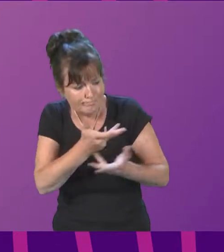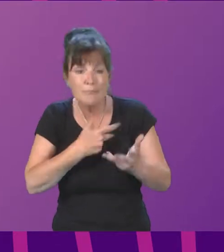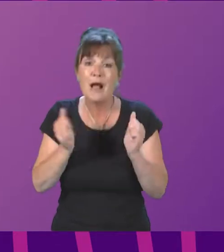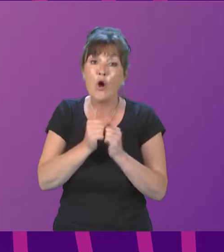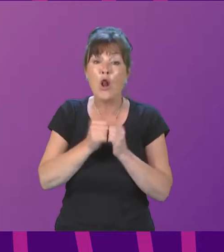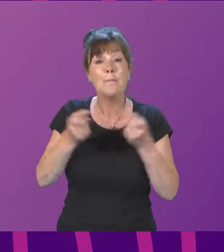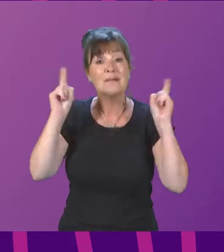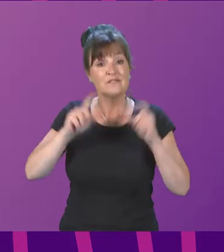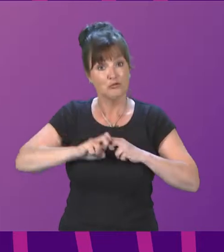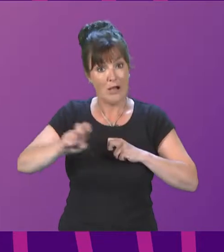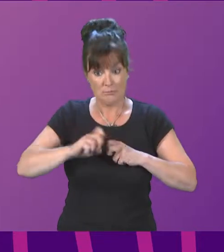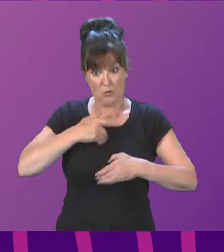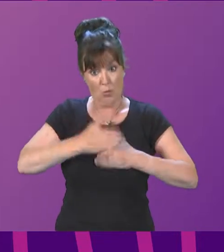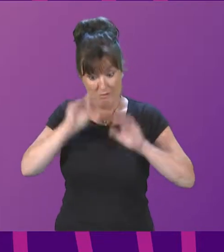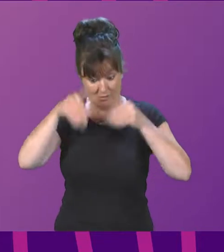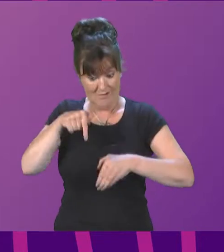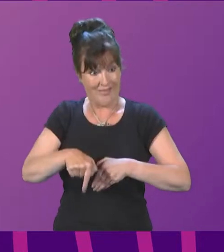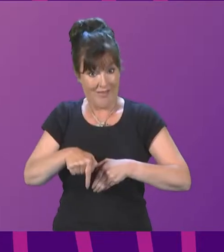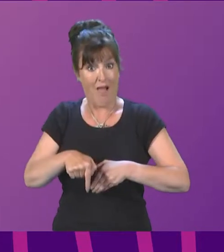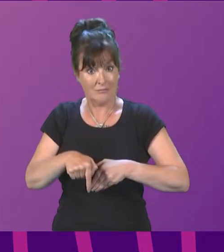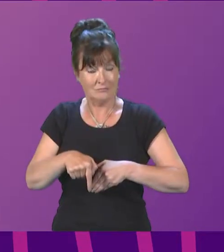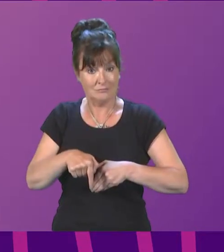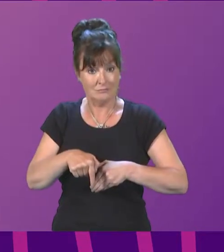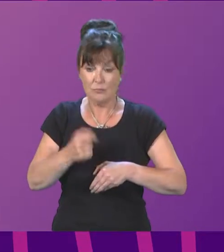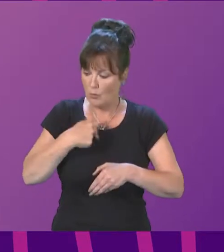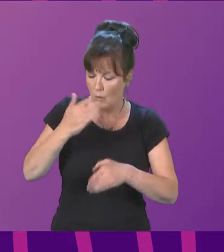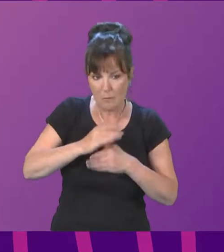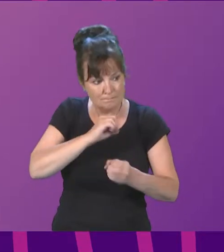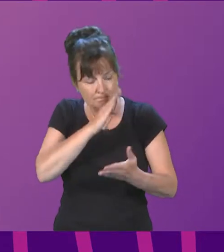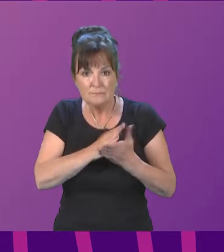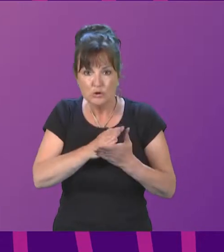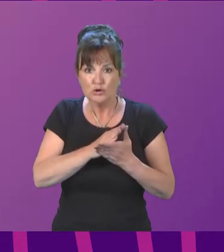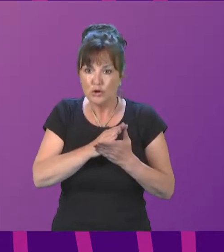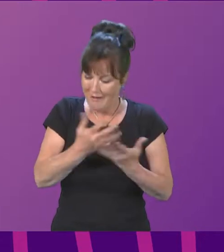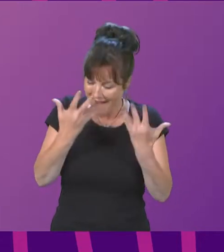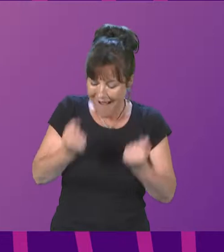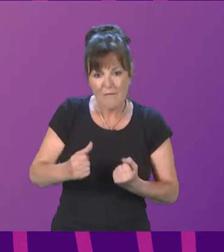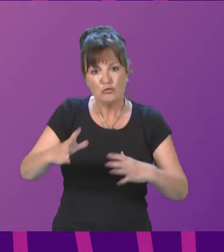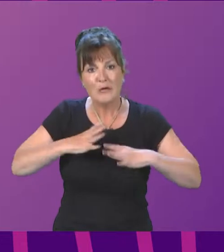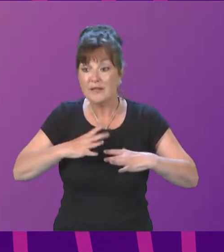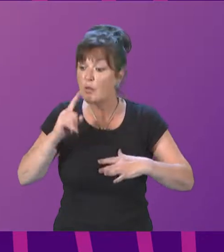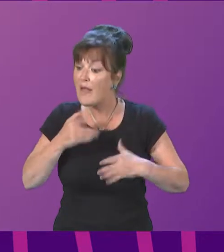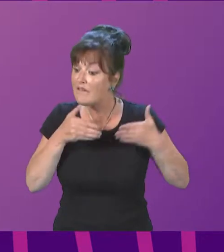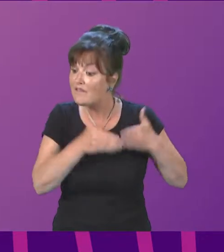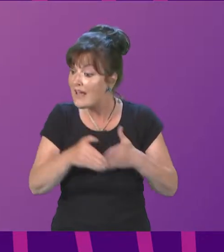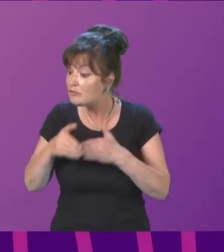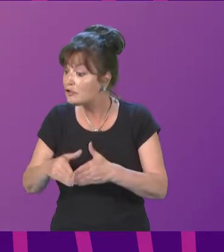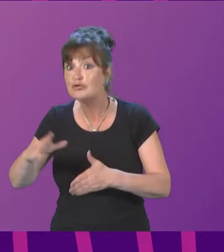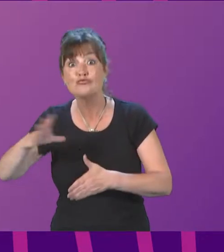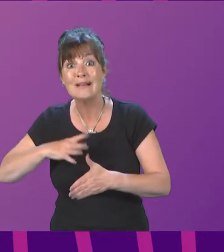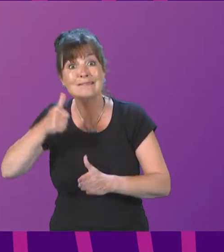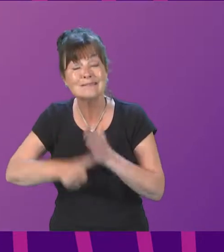Minister for Transport is working on this and as I already said we're working to ensure that that's in place for when the ferries will be operational.